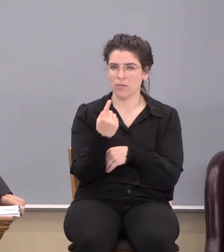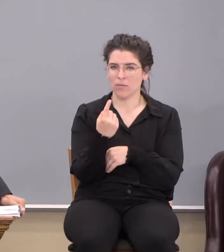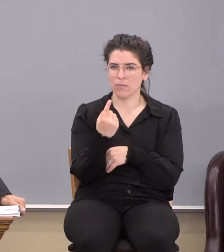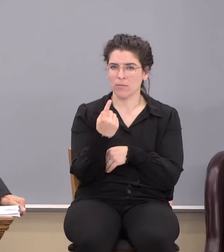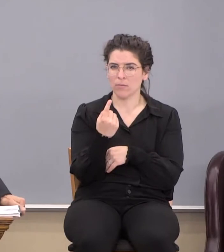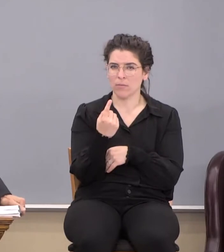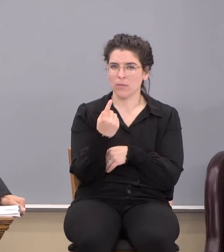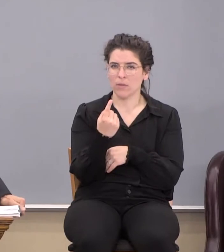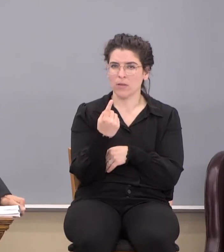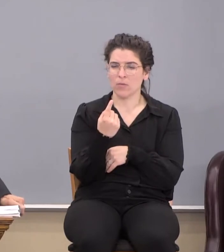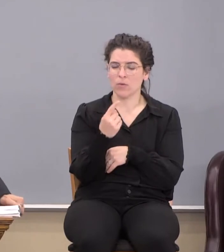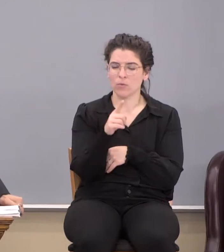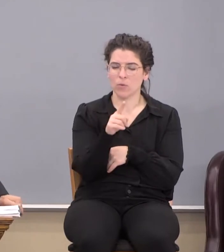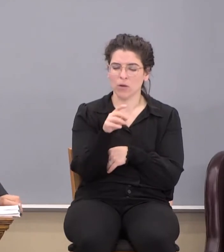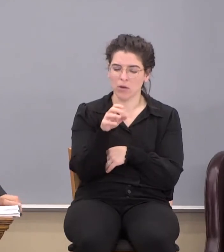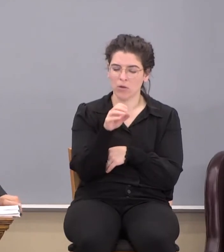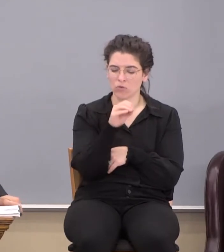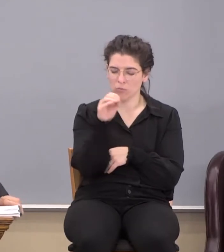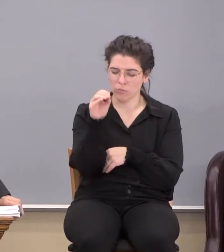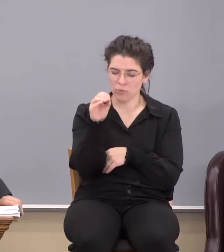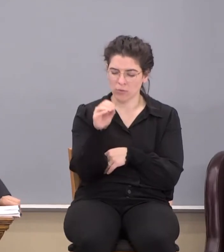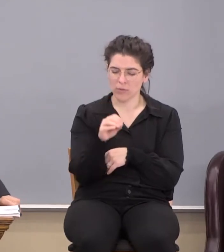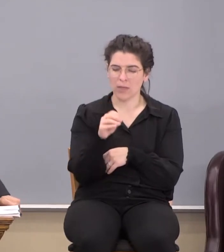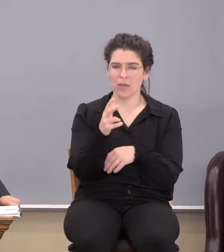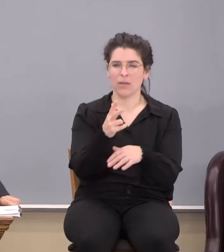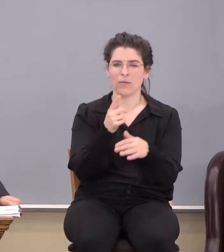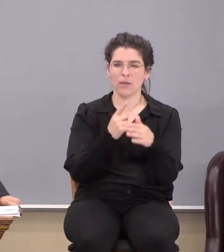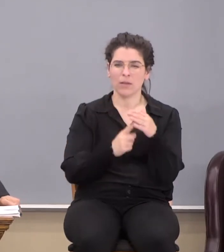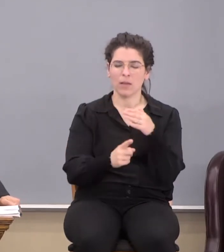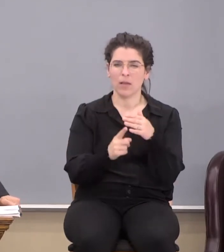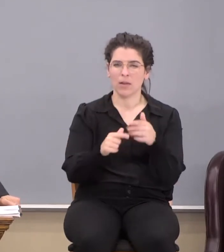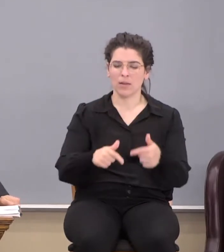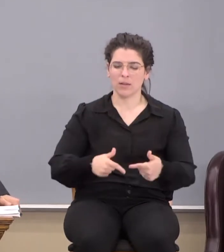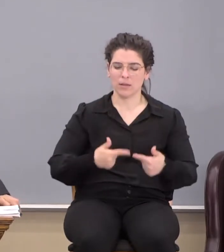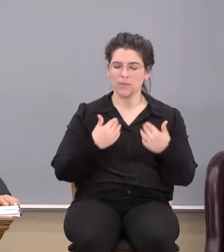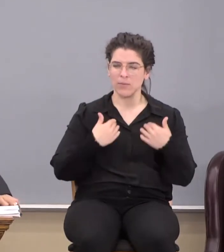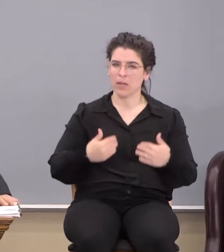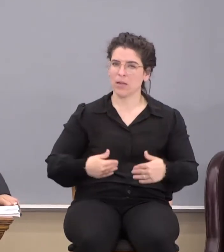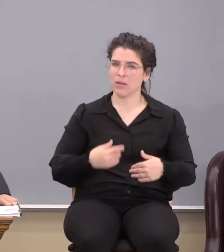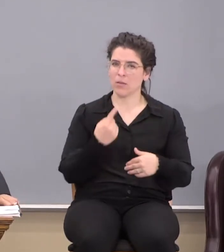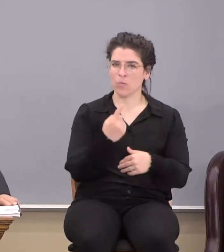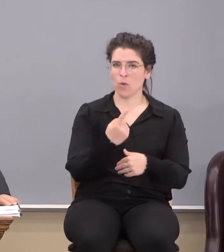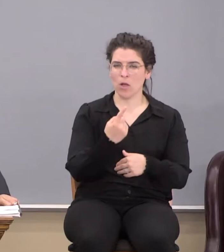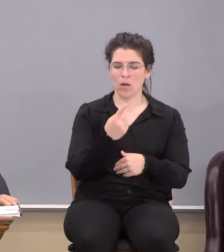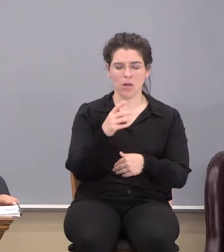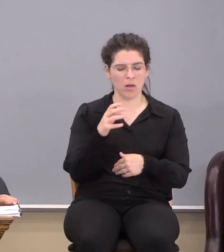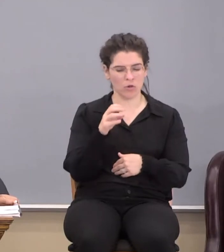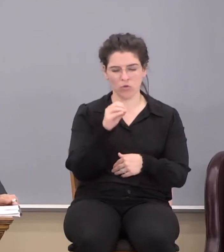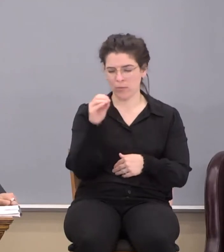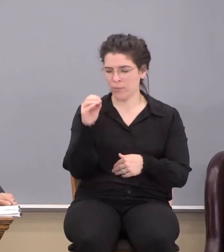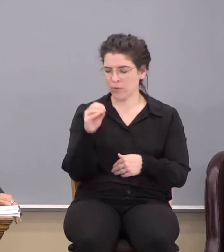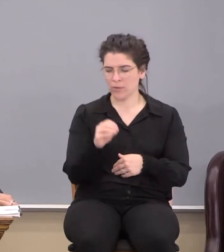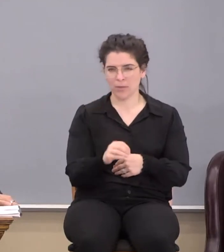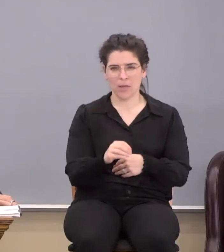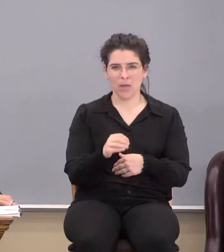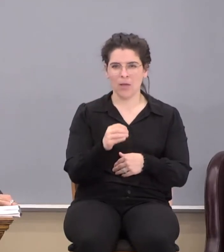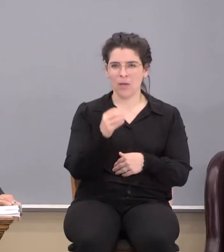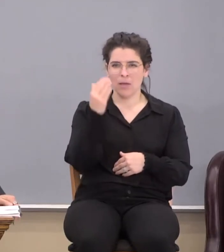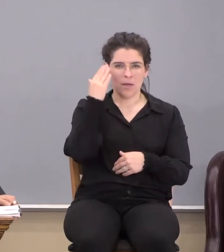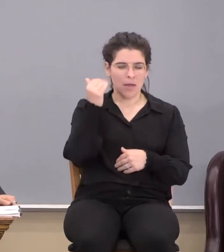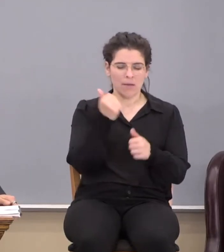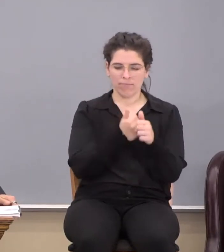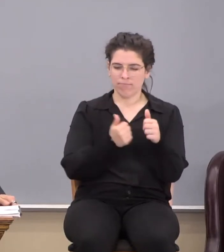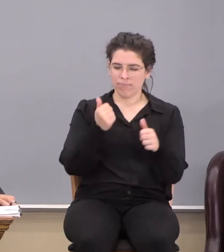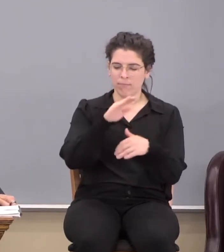and 100% of the Godhead dwells bodily and the one who is 100% ahead of